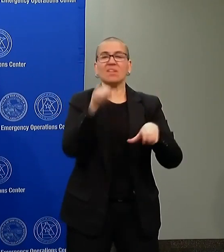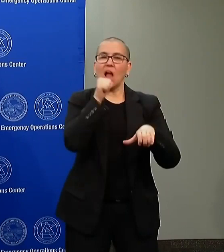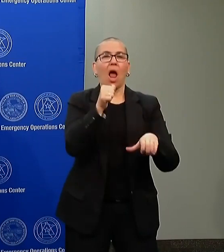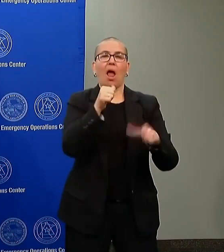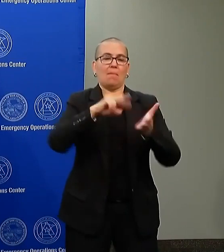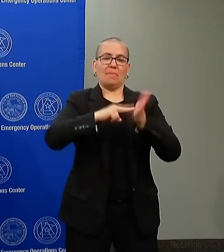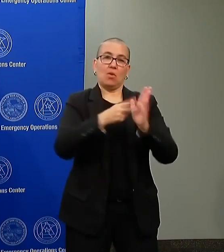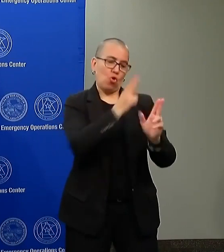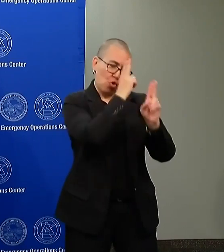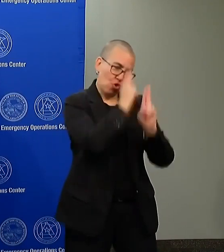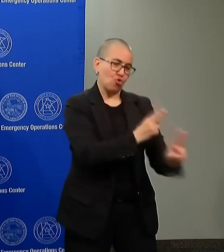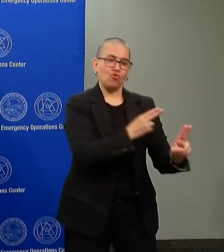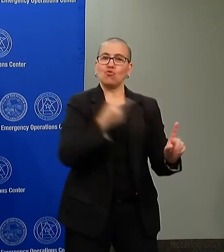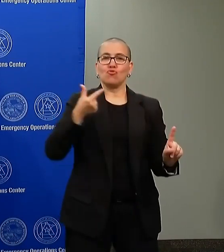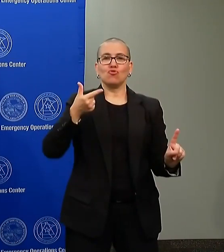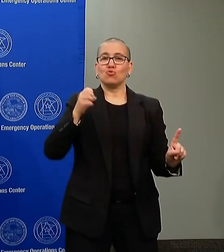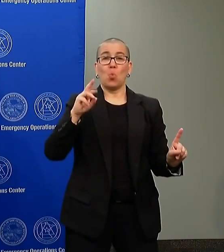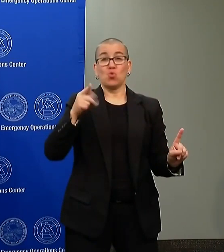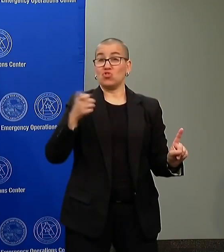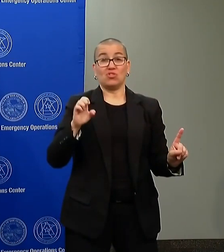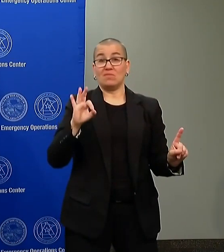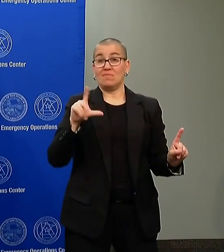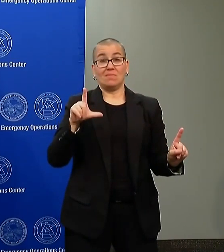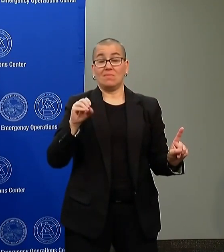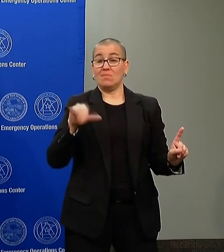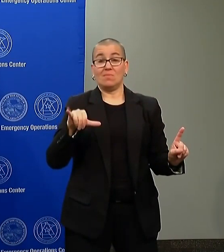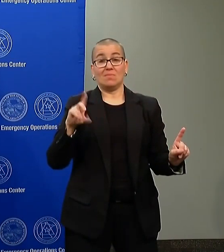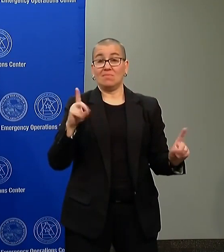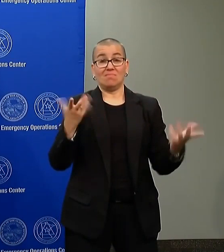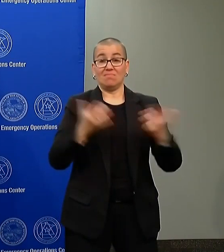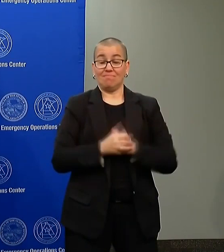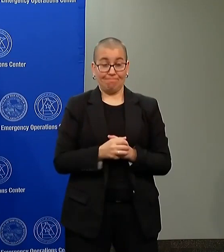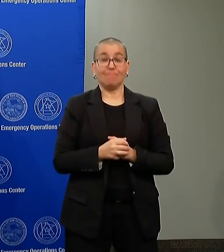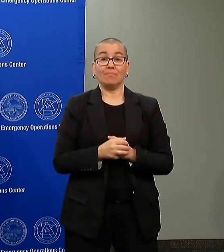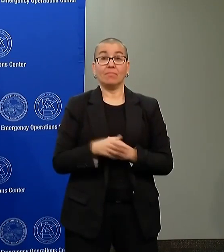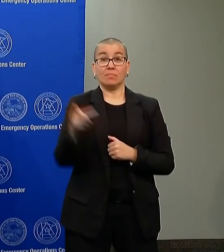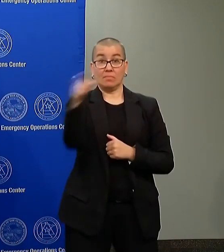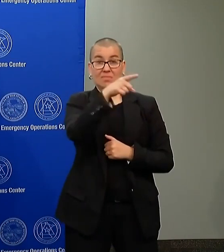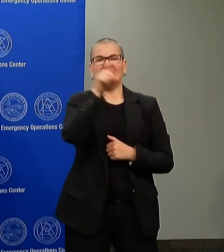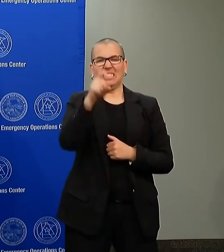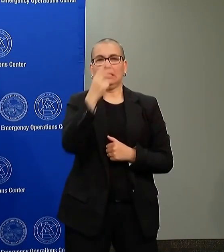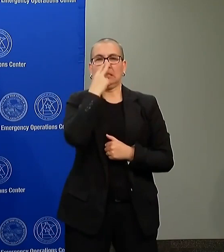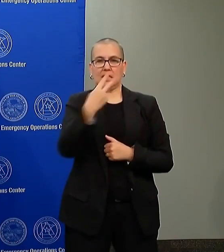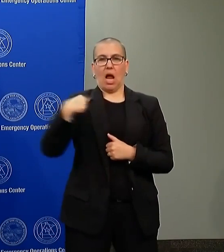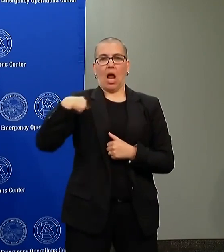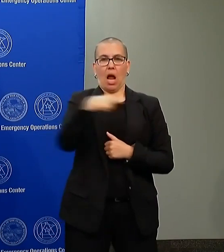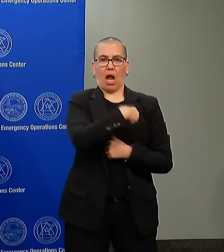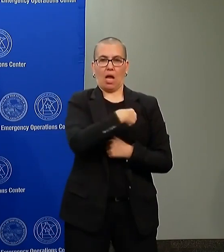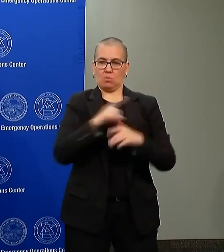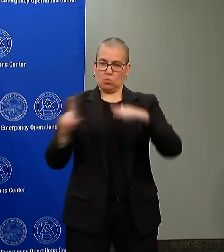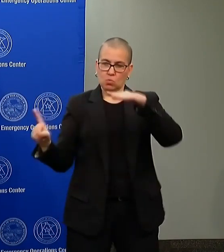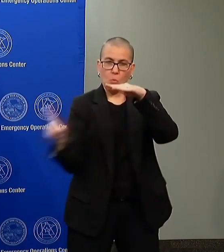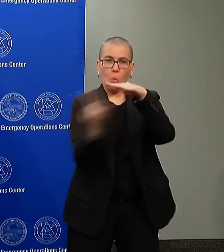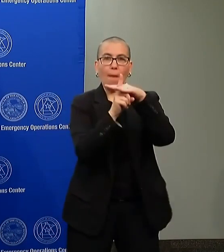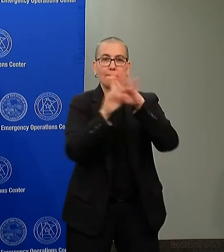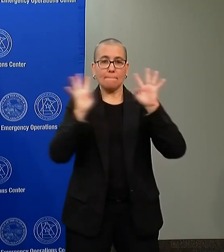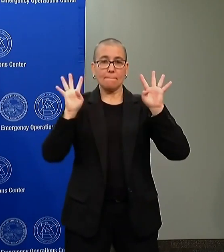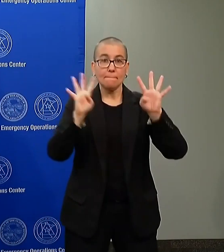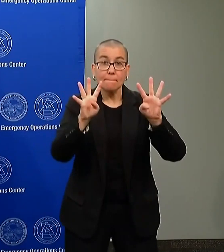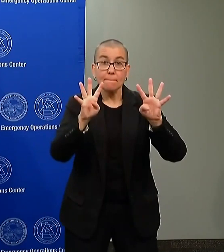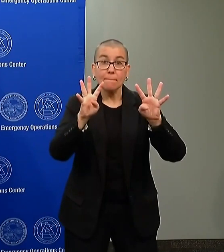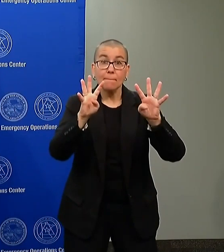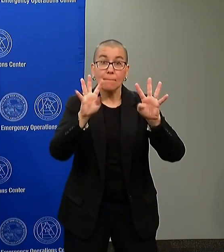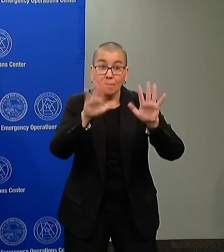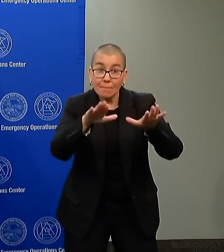They need to see today that that line will stop and the order needs to be restored. With that, I want to welcome